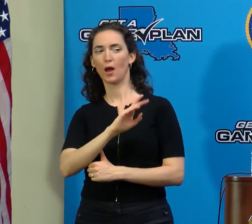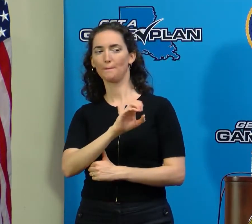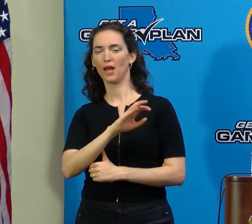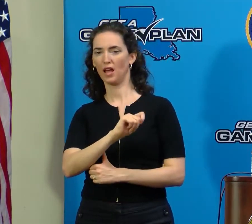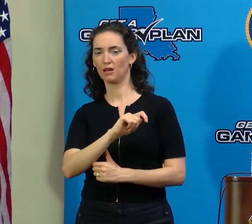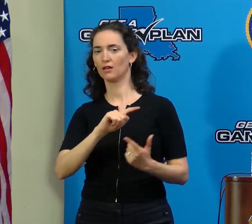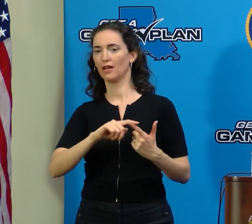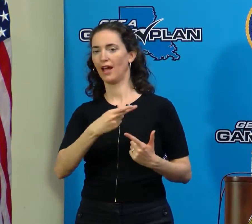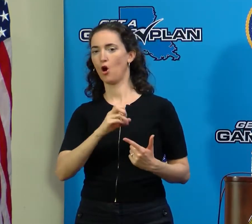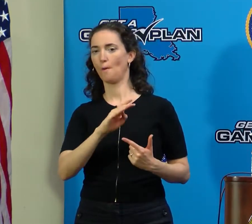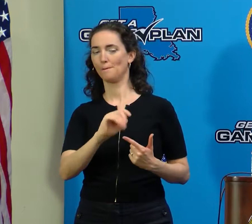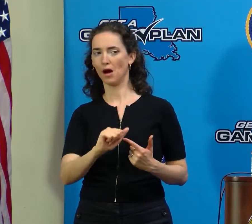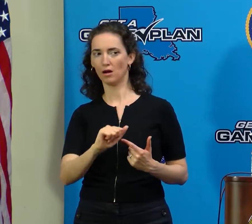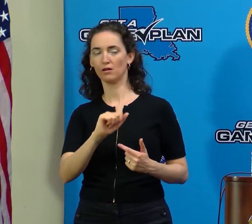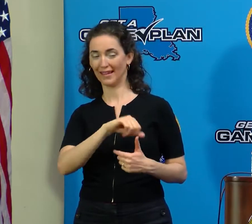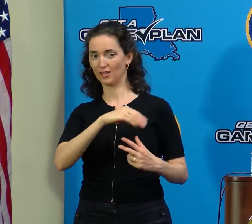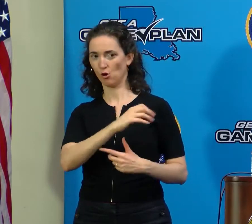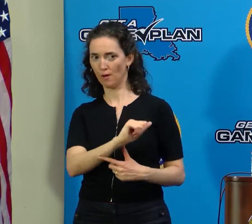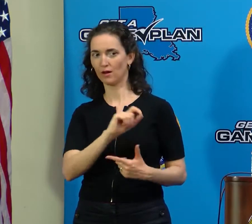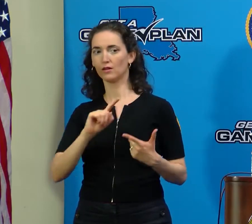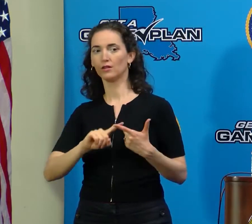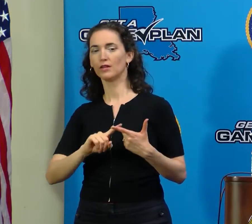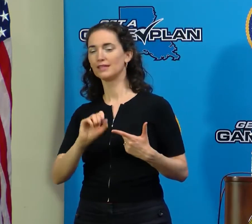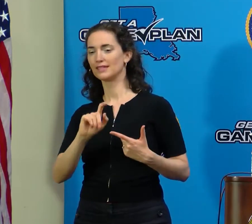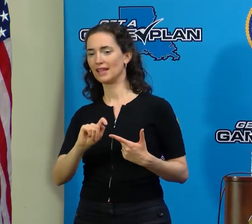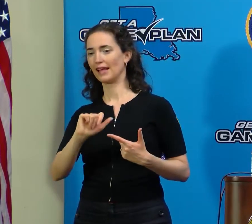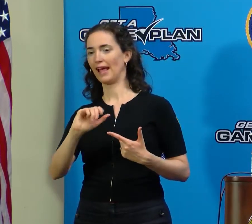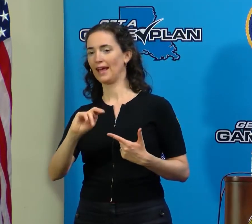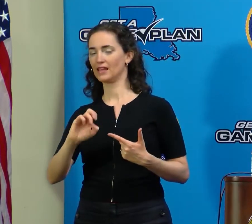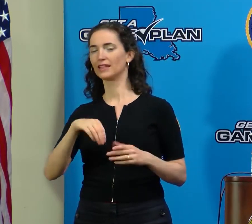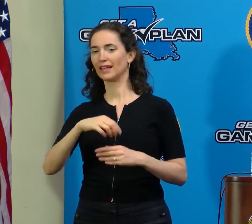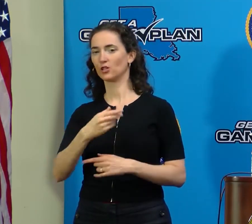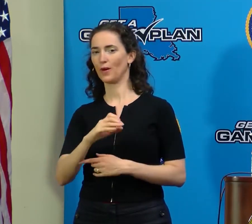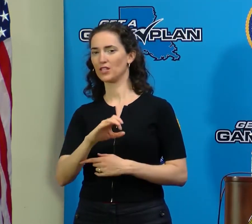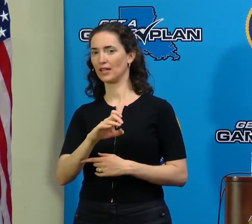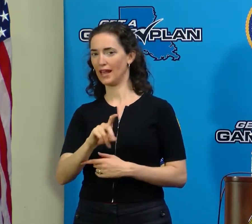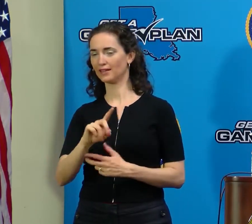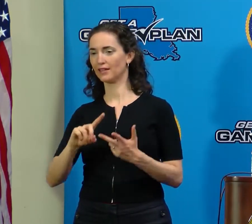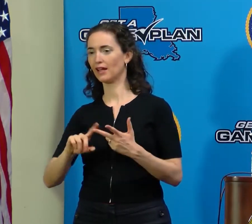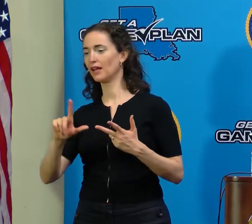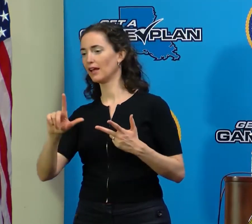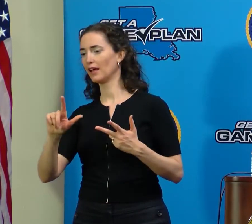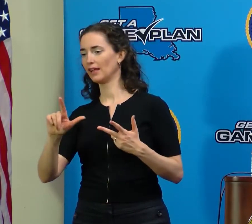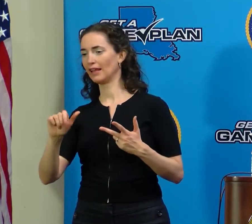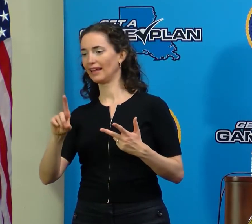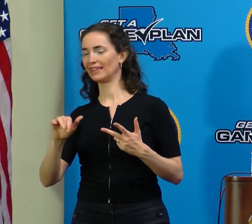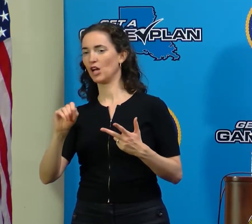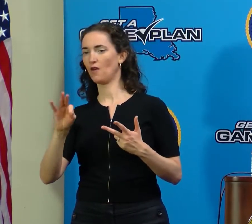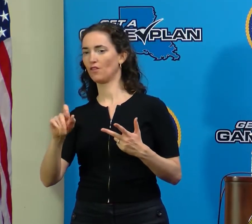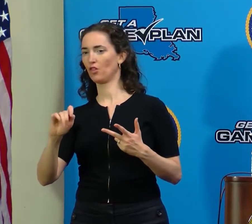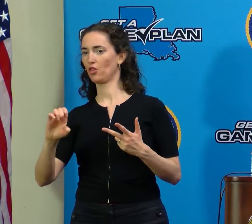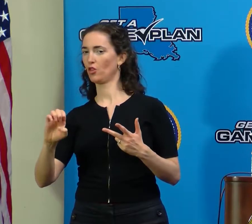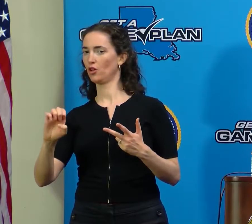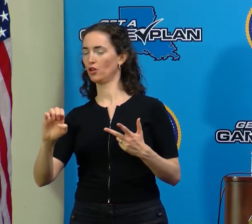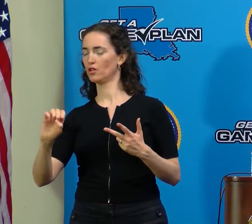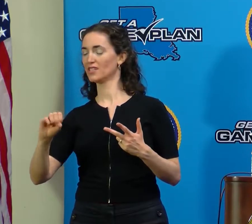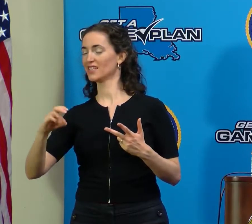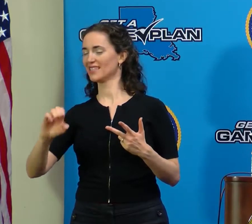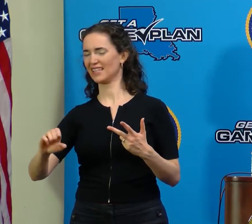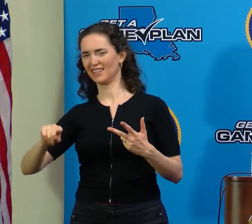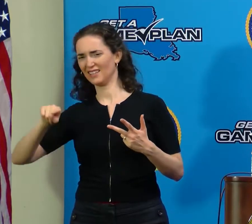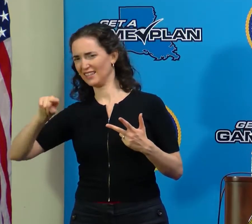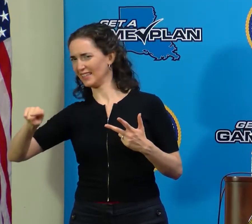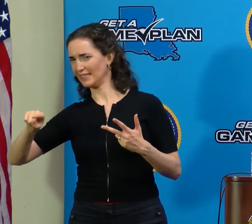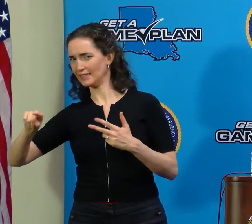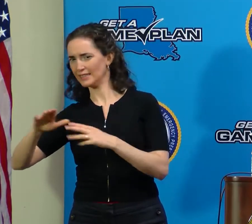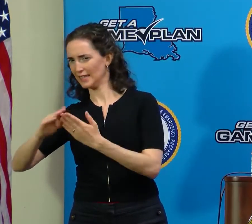Ann's in Raceland, and Our Lady of the Sea in Galliano. A fourth hospital, Terrebonne General, is in the process of being evacuated